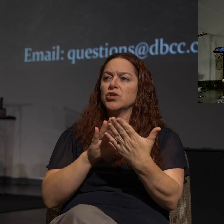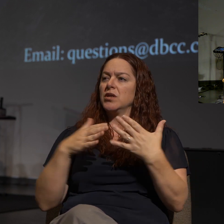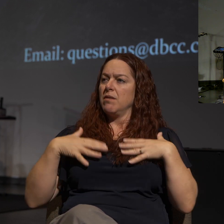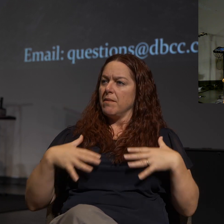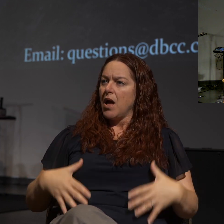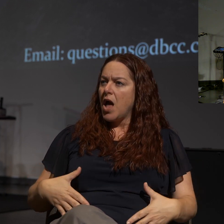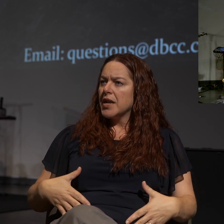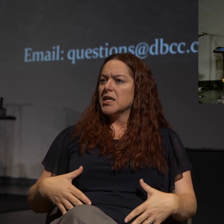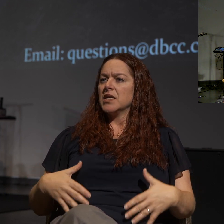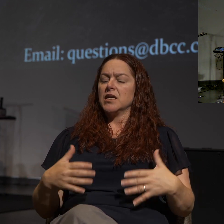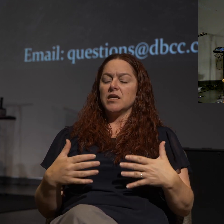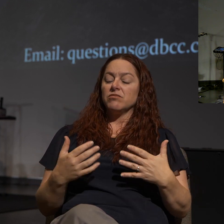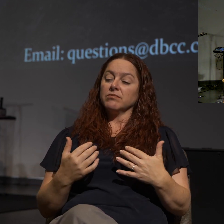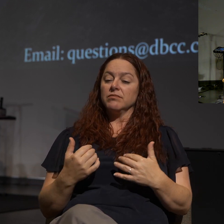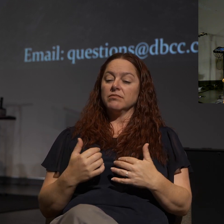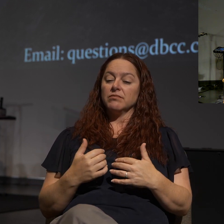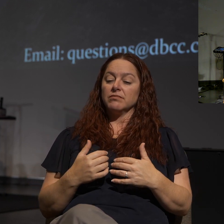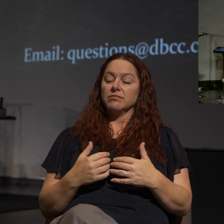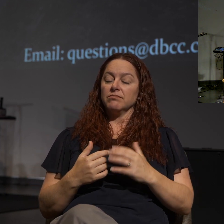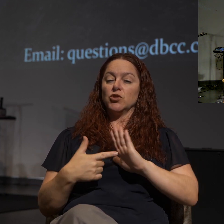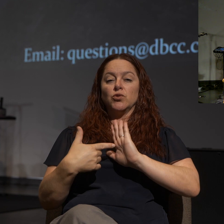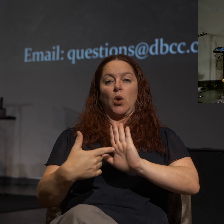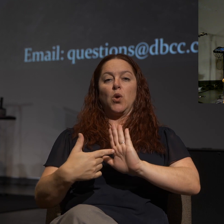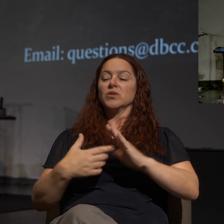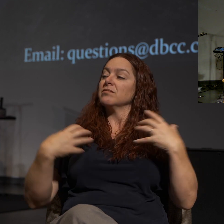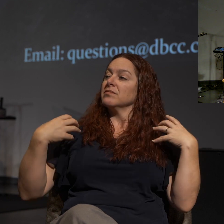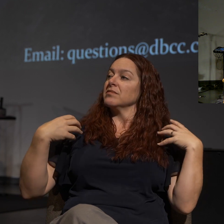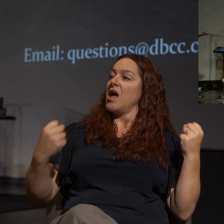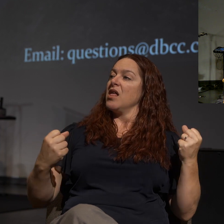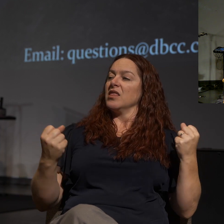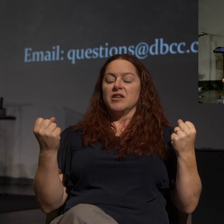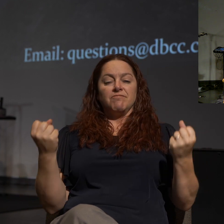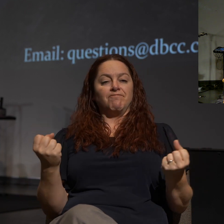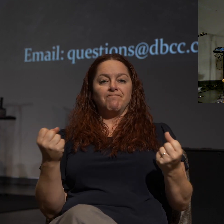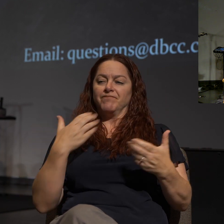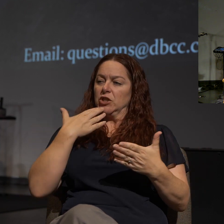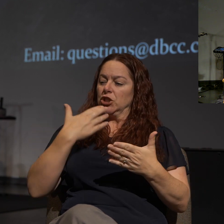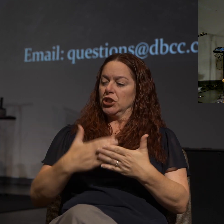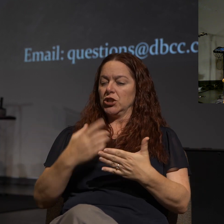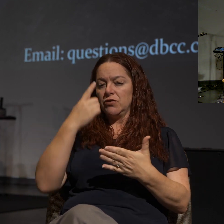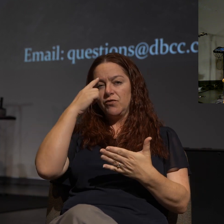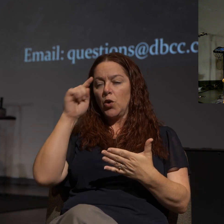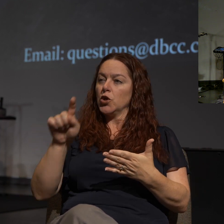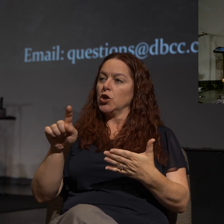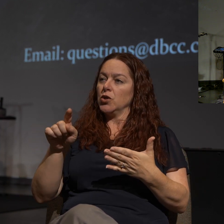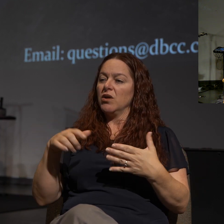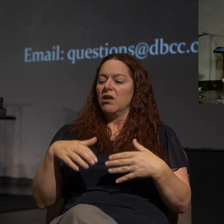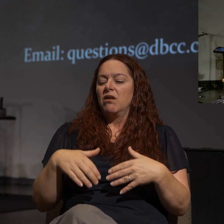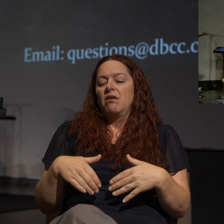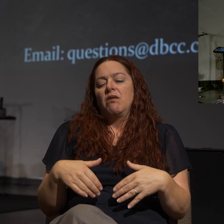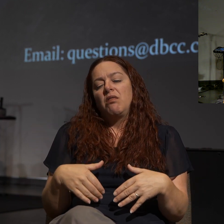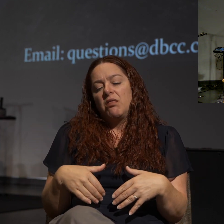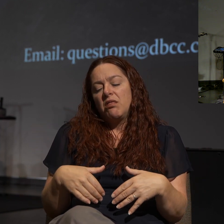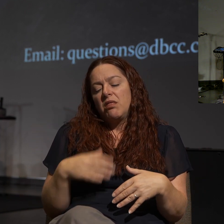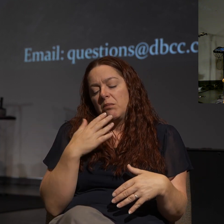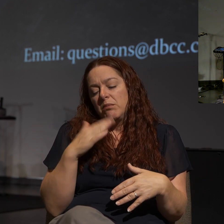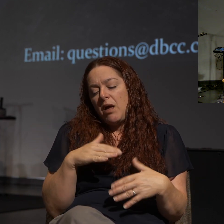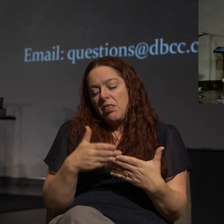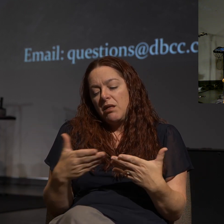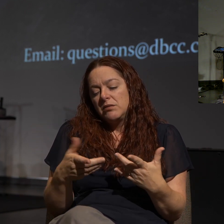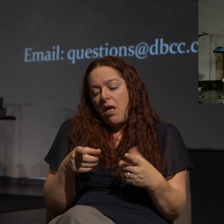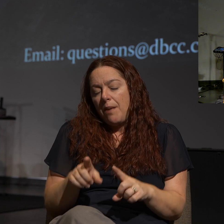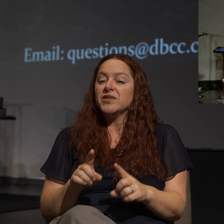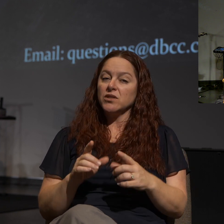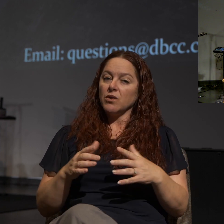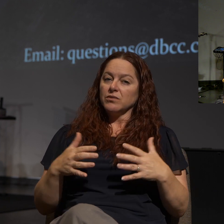exudes this idea that you're healthy and you're strong and it's good for you. When we slump, all these bad things happen and we try to have good